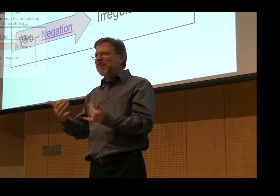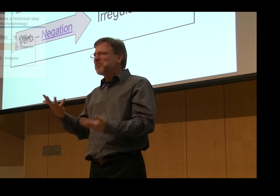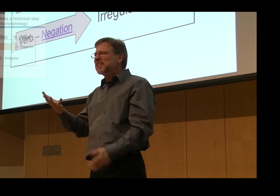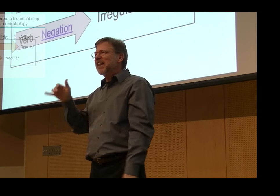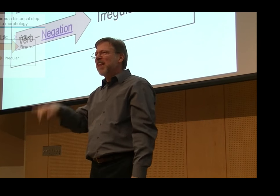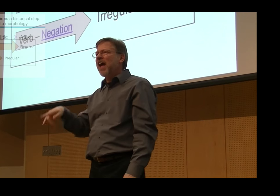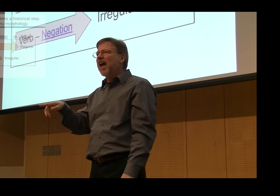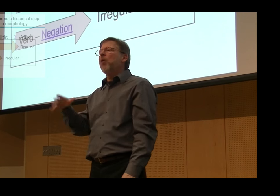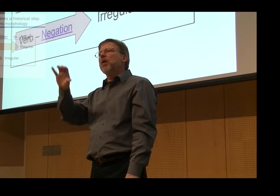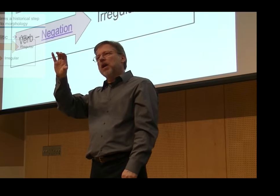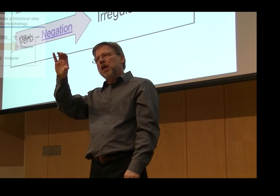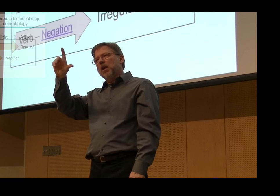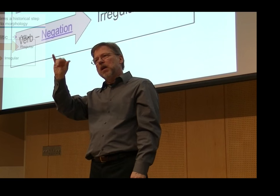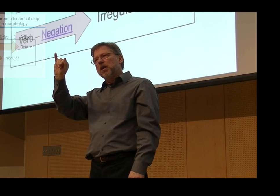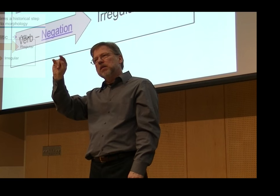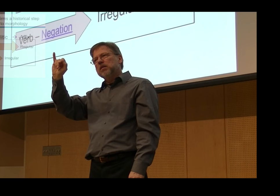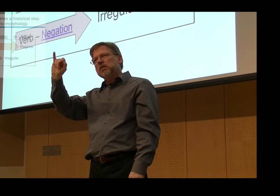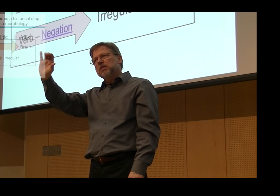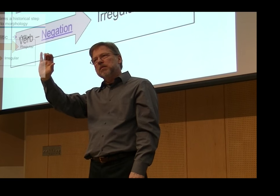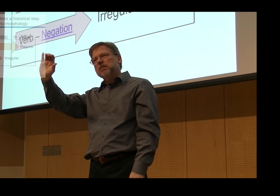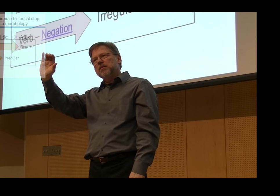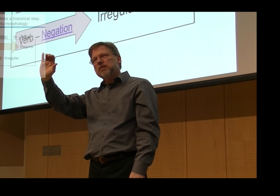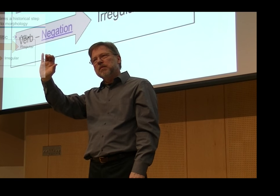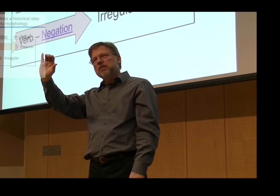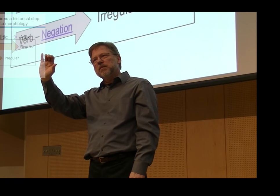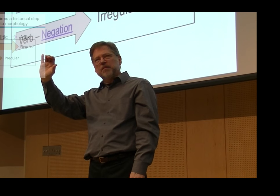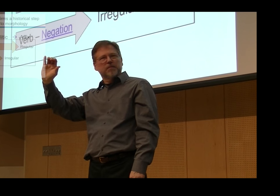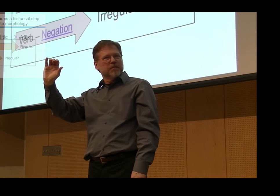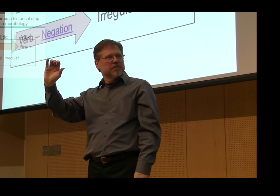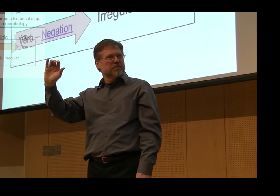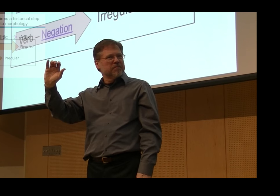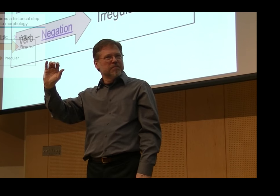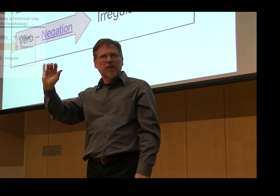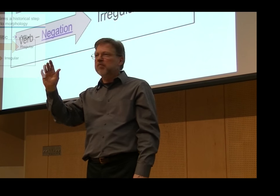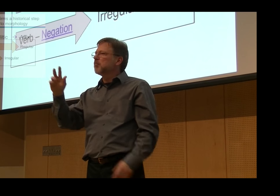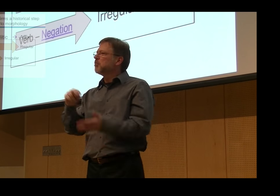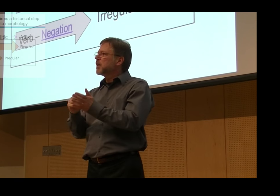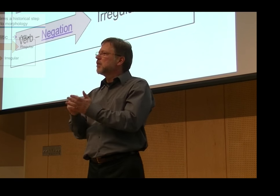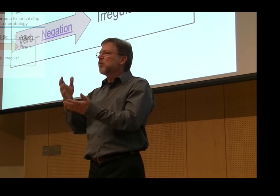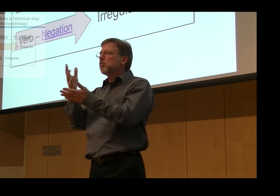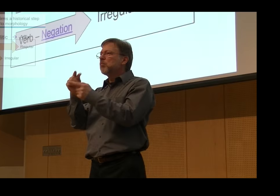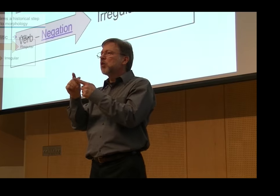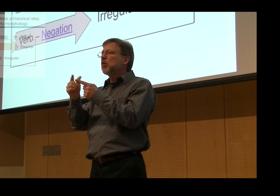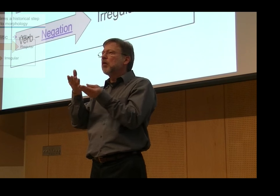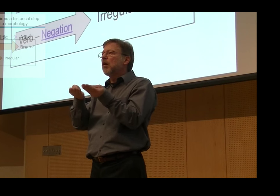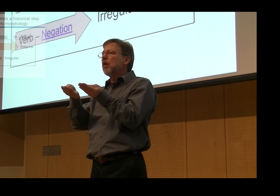So positionally, okay, historically, what was, what, you know, we know that it had a, each sign had a